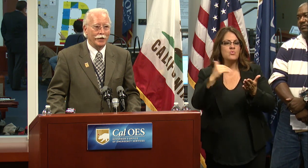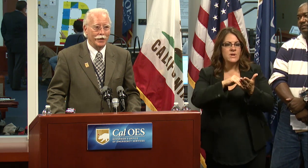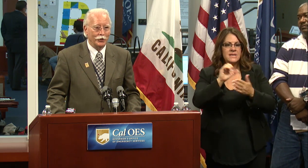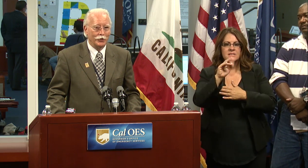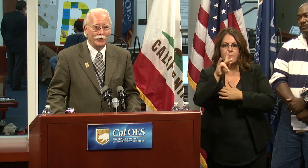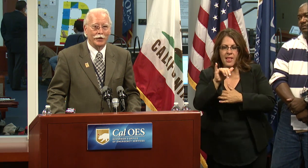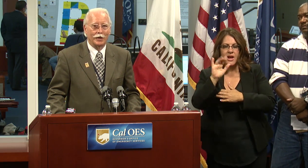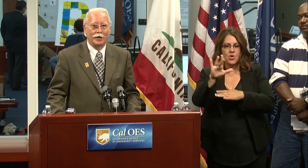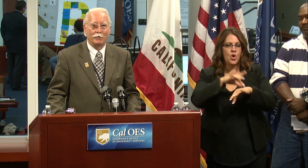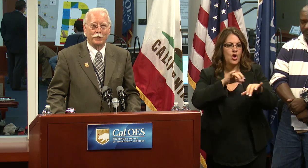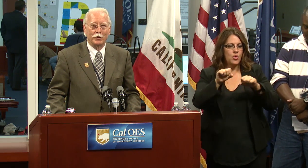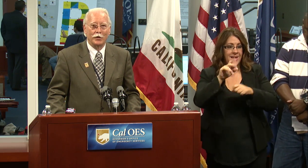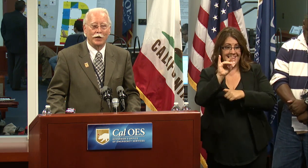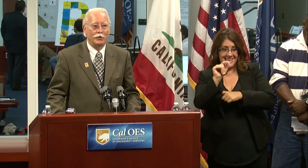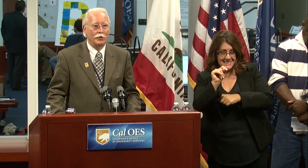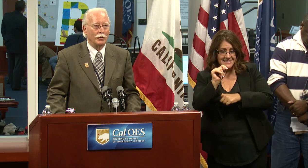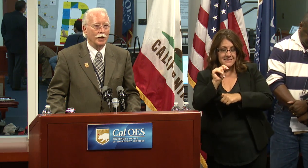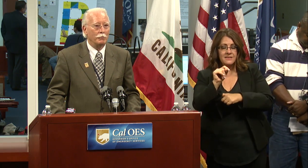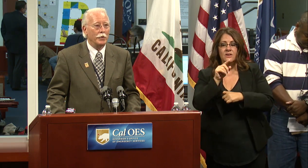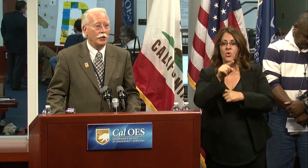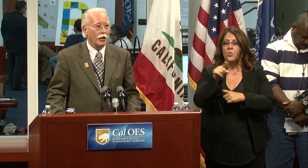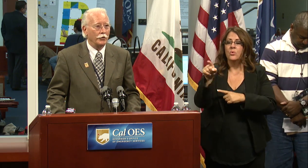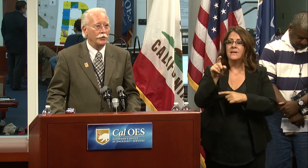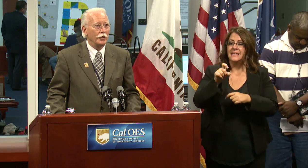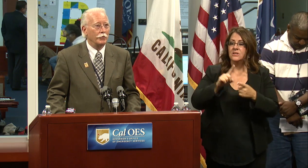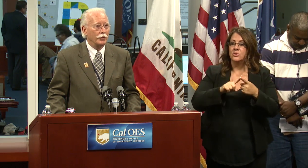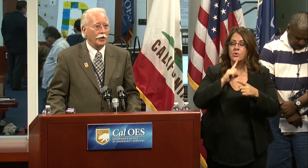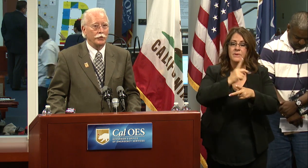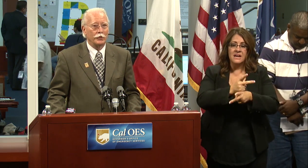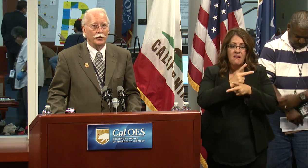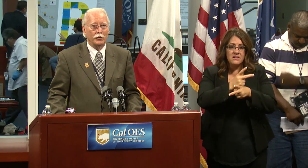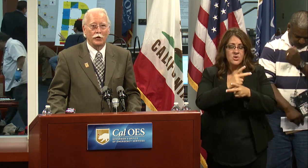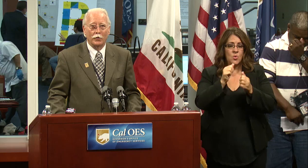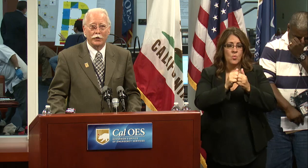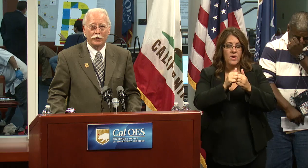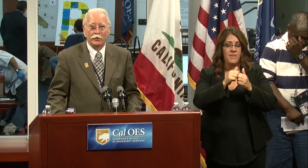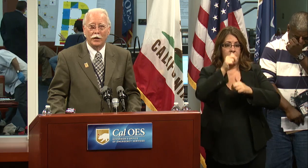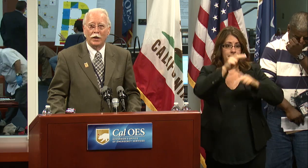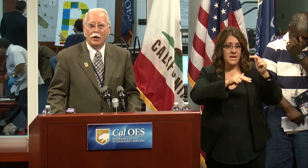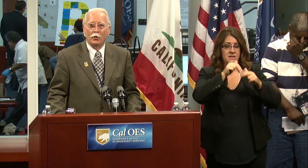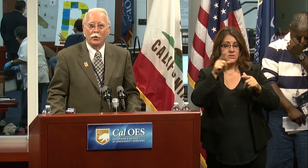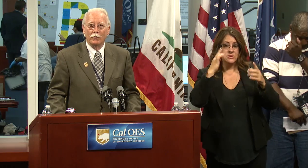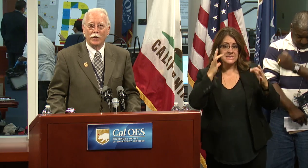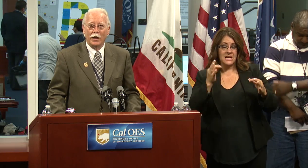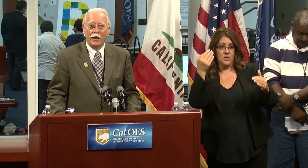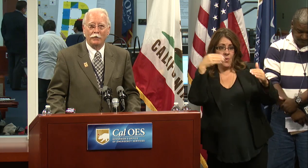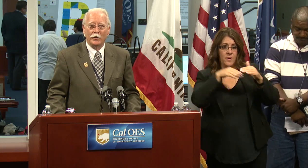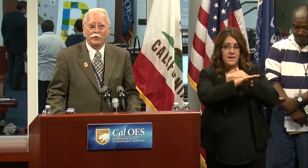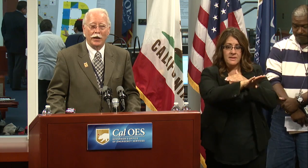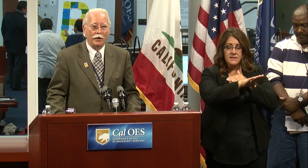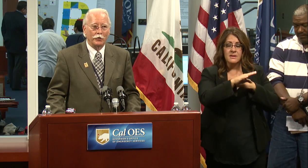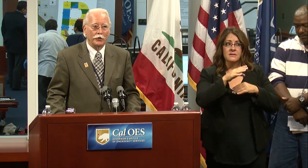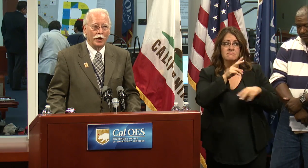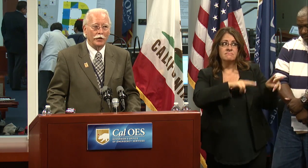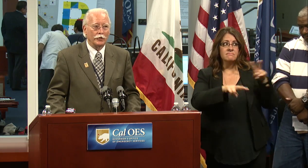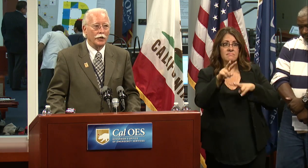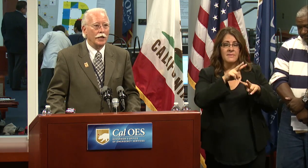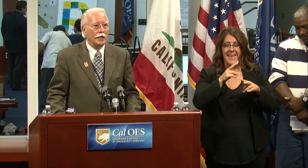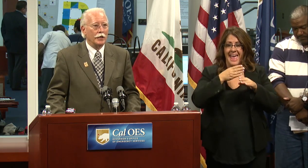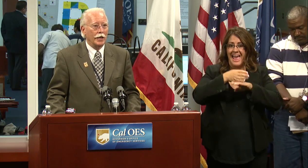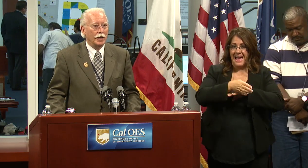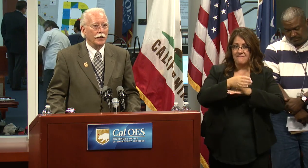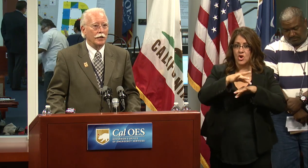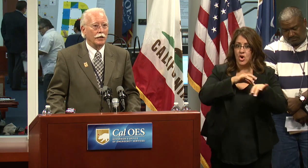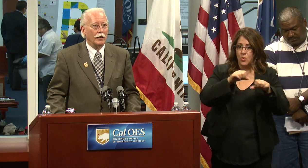earthquake kits. You need to be cautious of the structures that you go into. When we have these aftershocks,